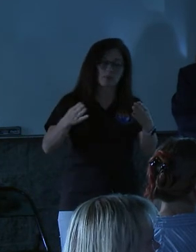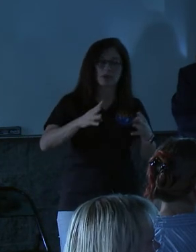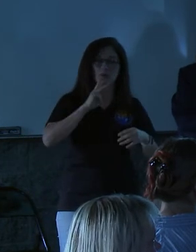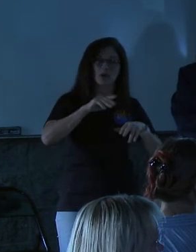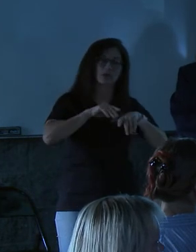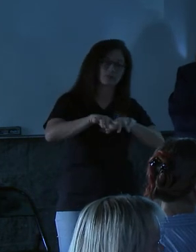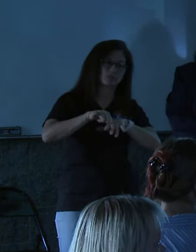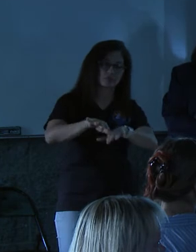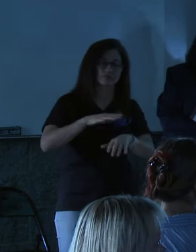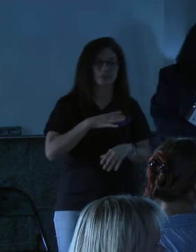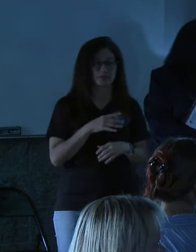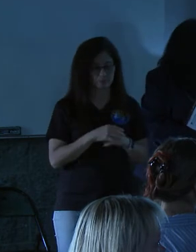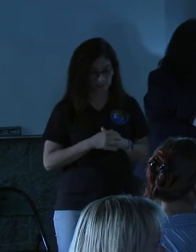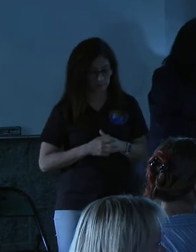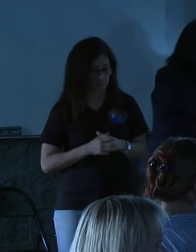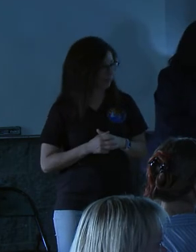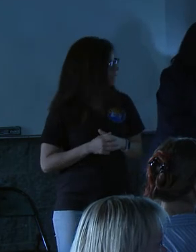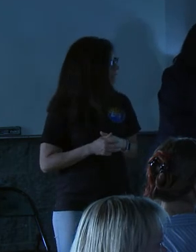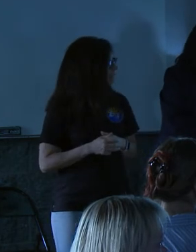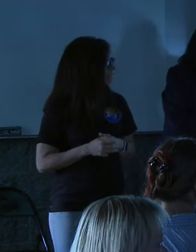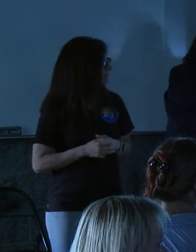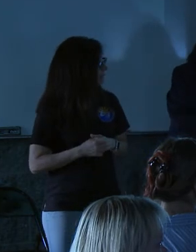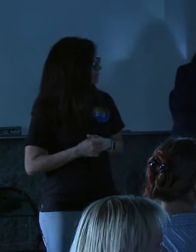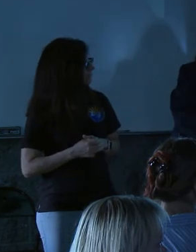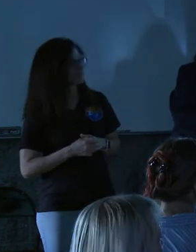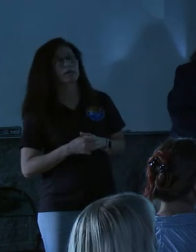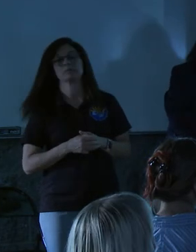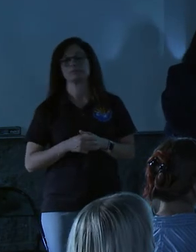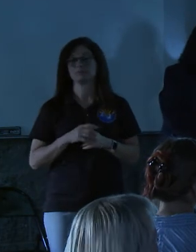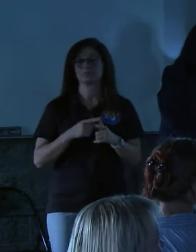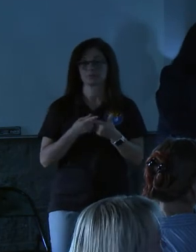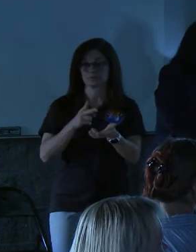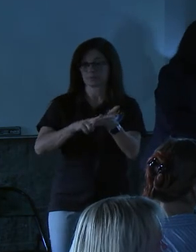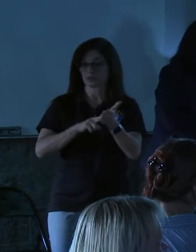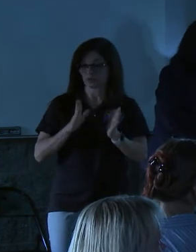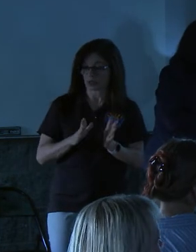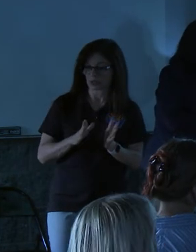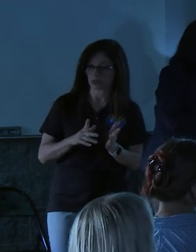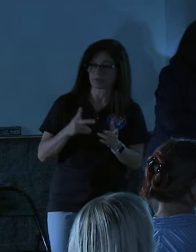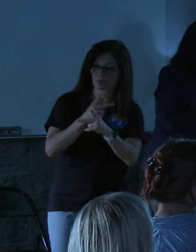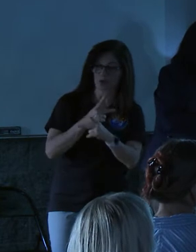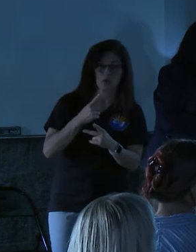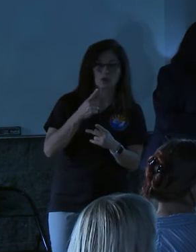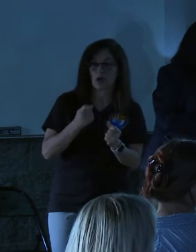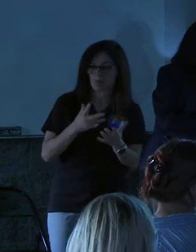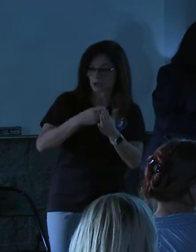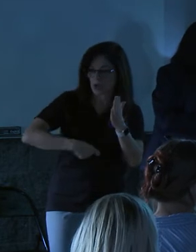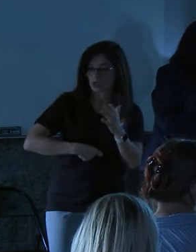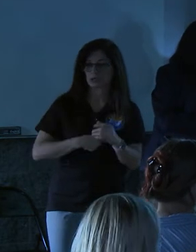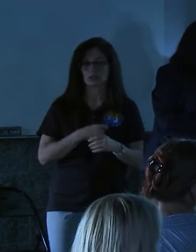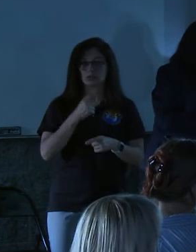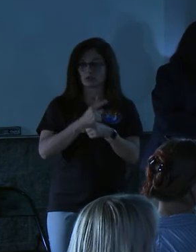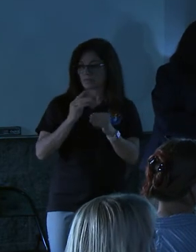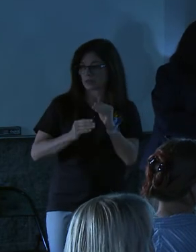problem. Then we're looking at the contractors, what it'll cost, what the right fix is. Should we do it the same way